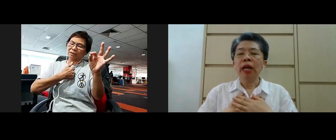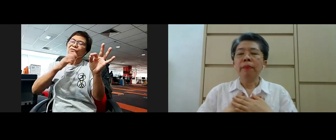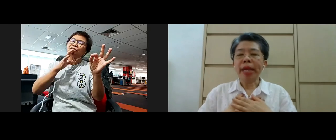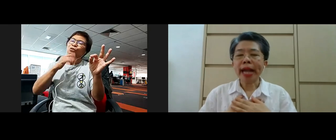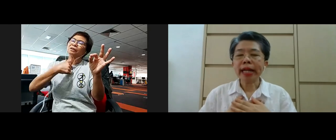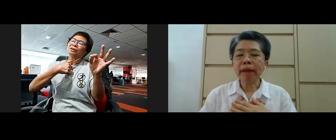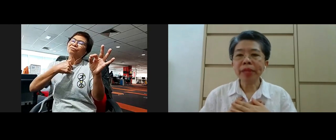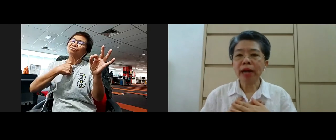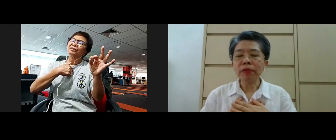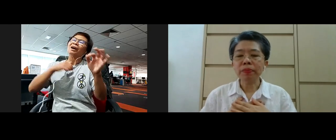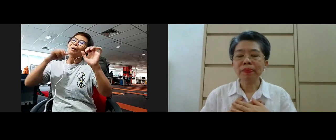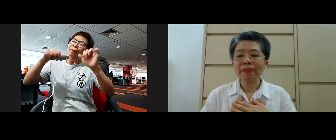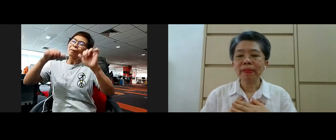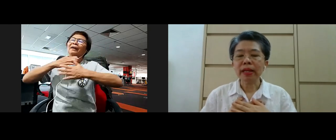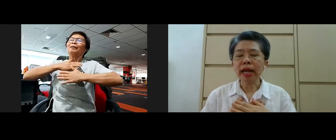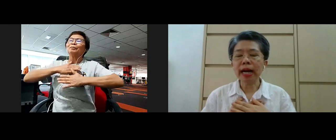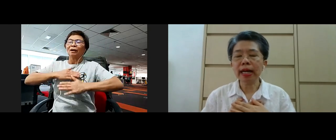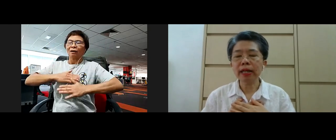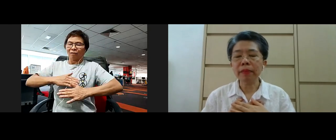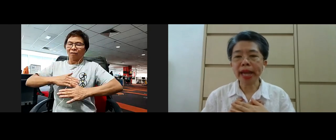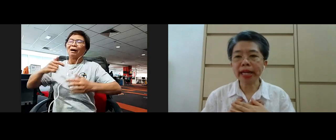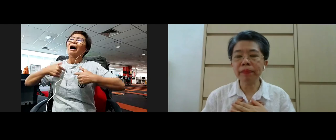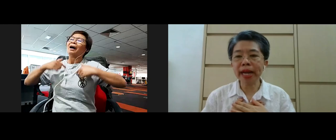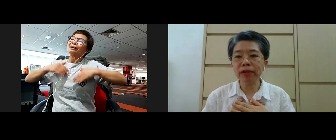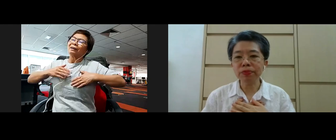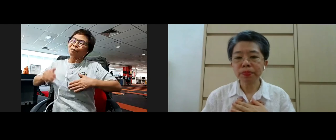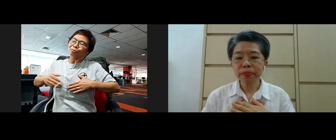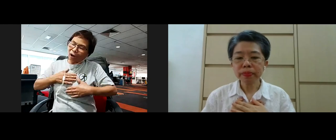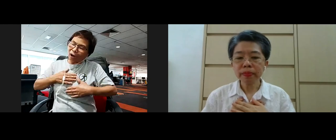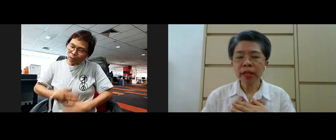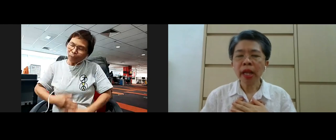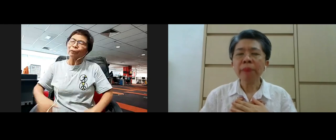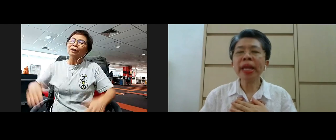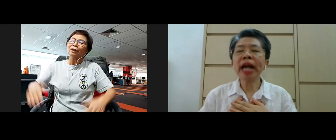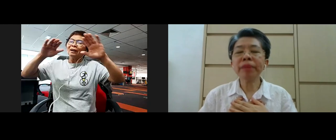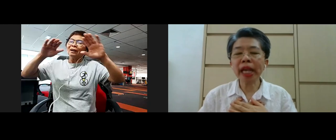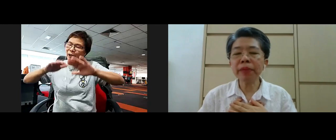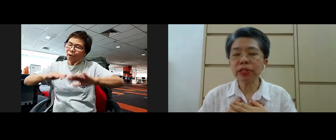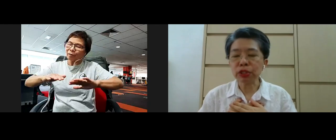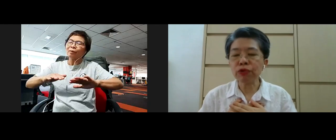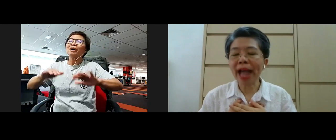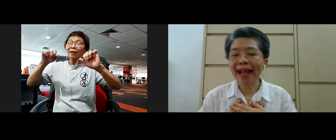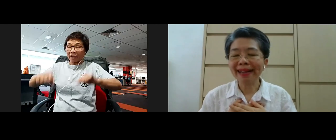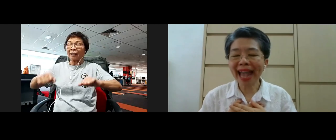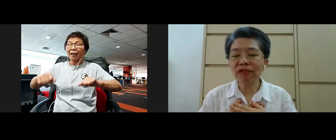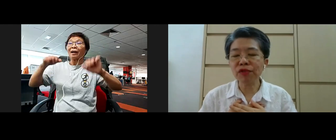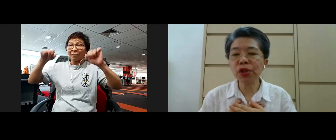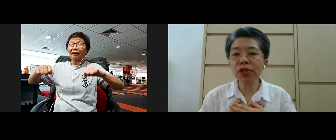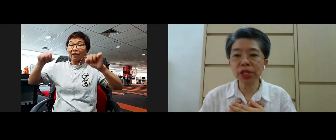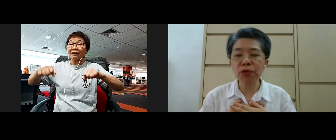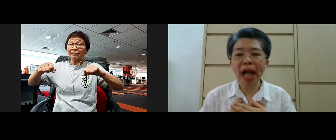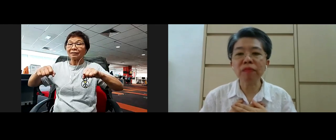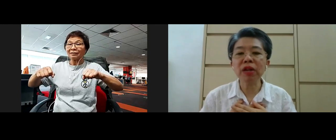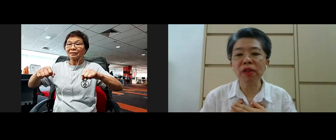may I calm down may I calm down may I be able to get